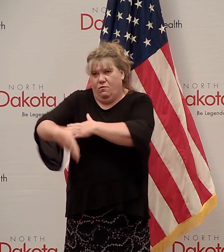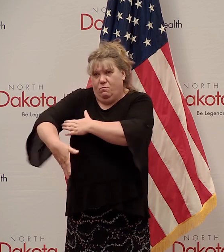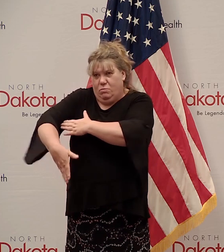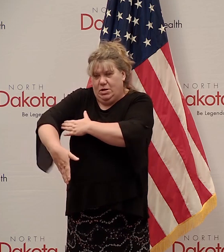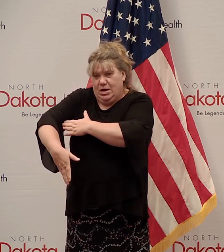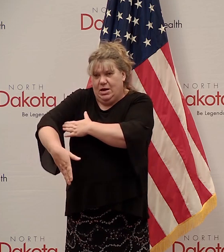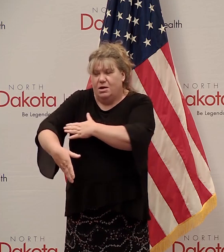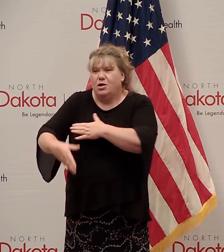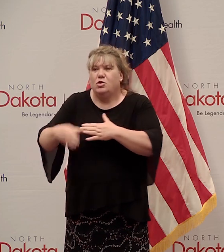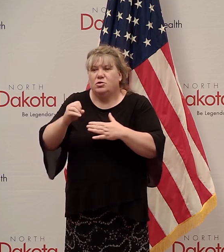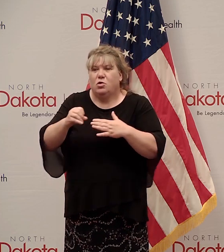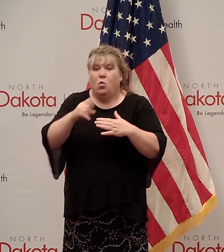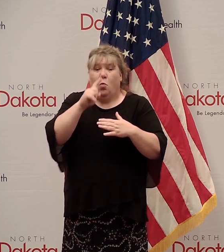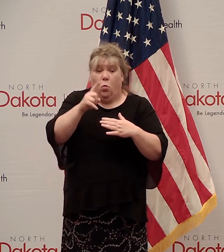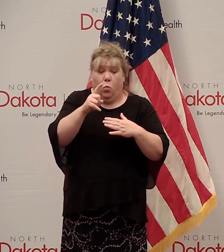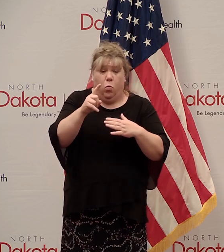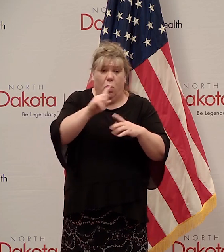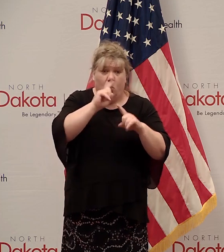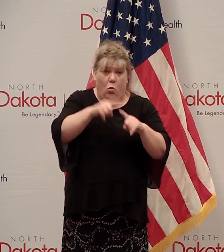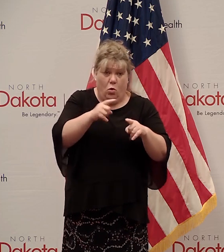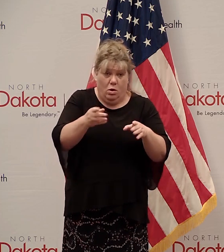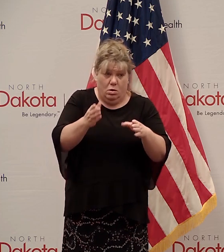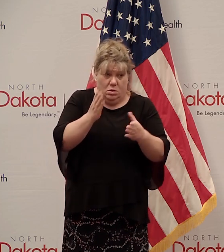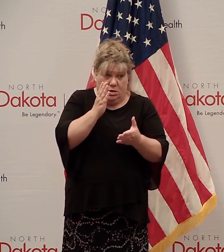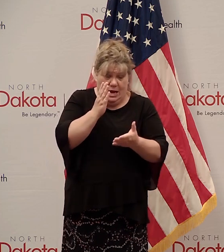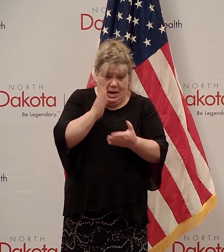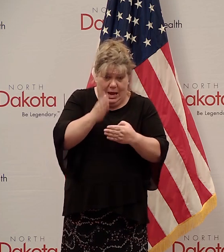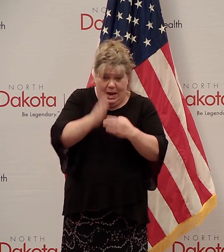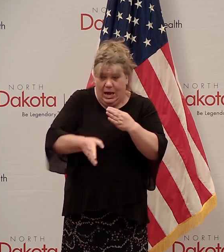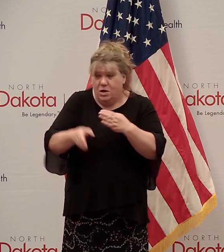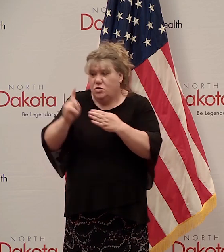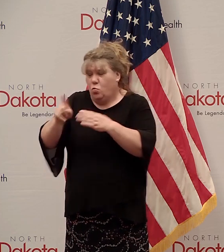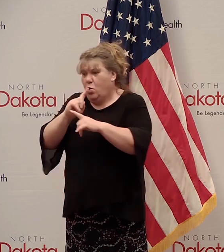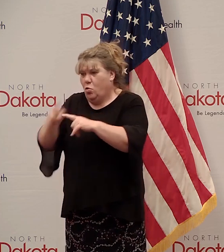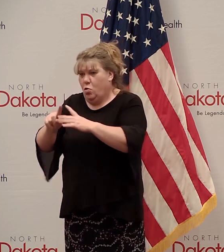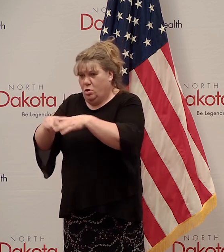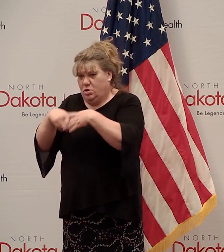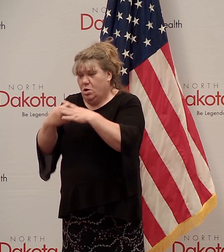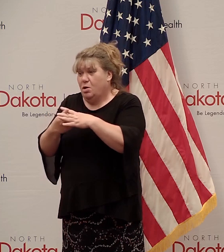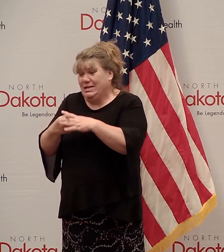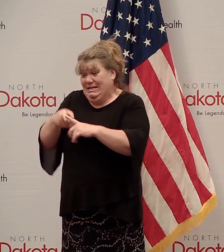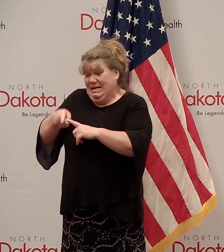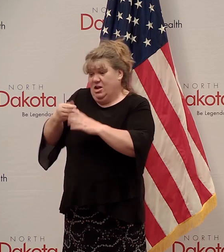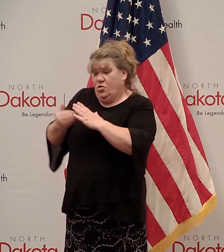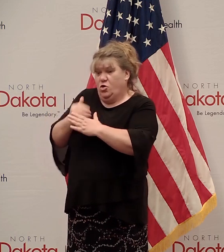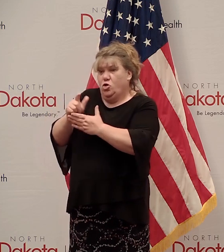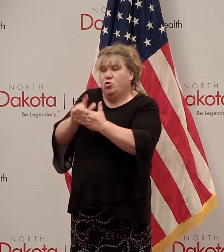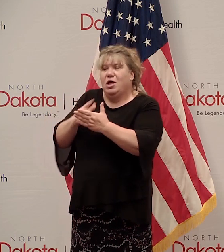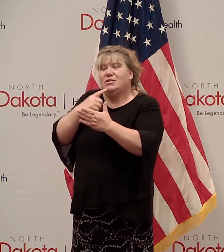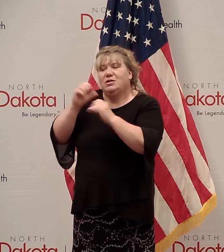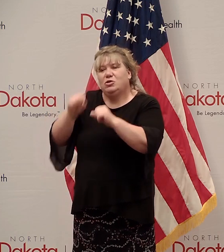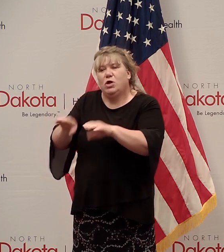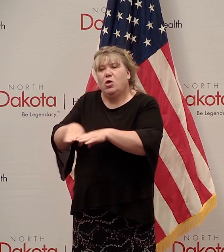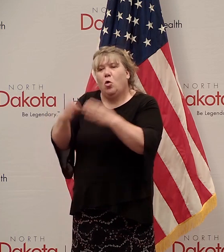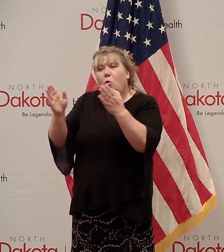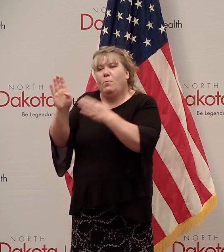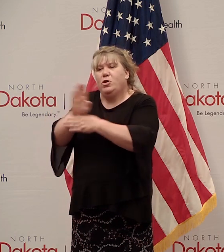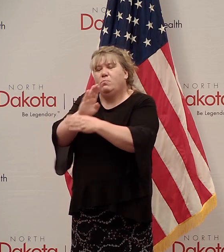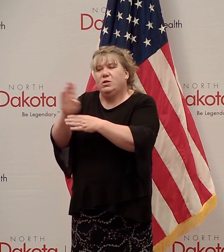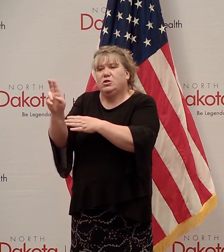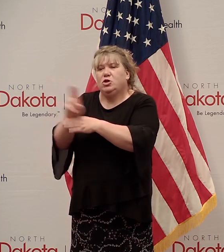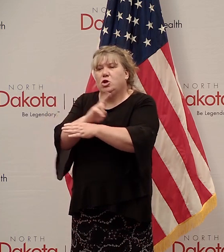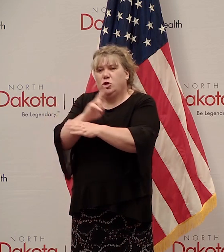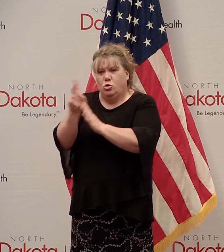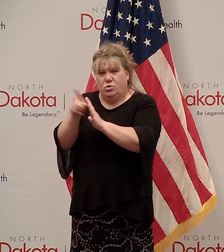effectively, they bump right up against each other with no gap in the one that takes effect. It says that that you can open your businesses using the